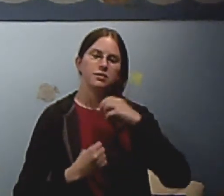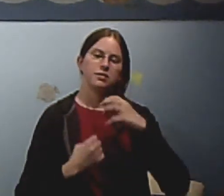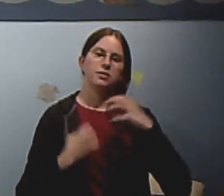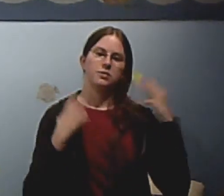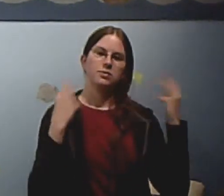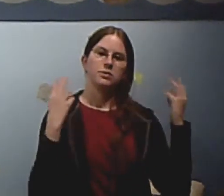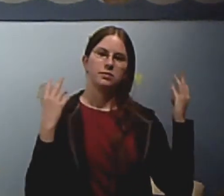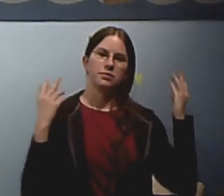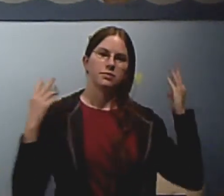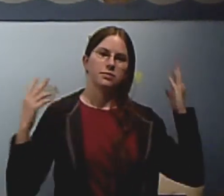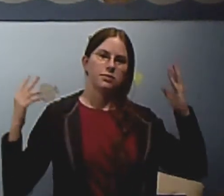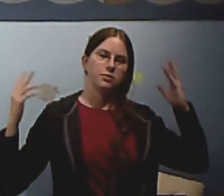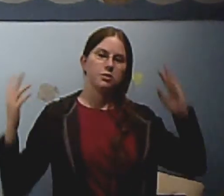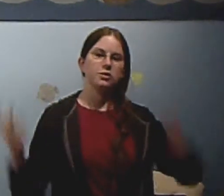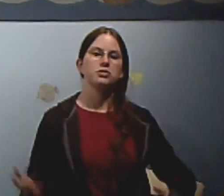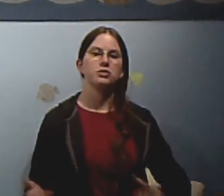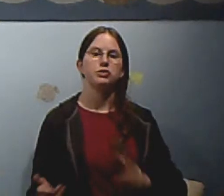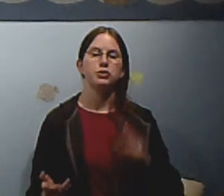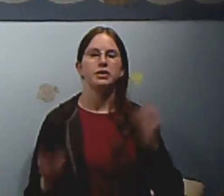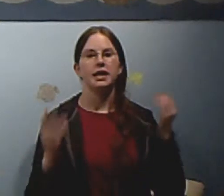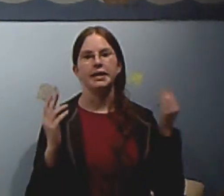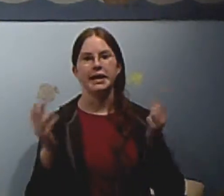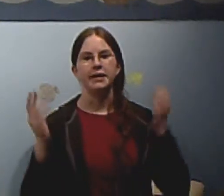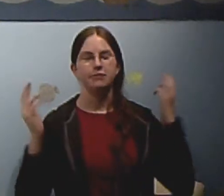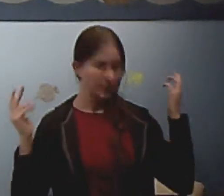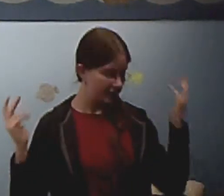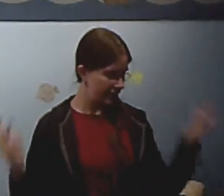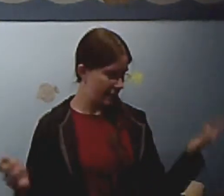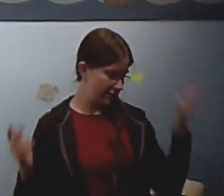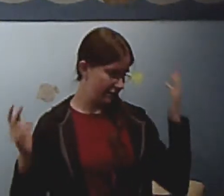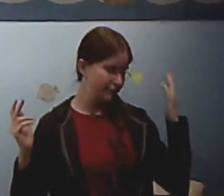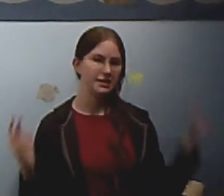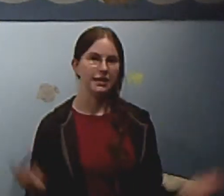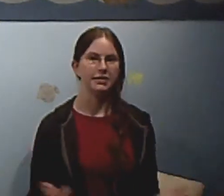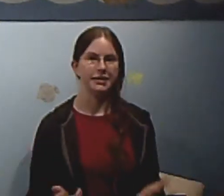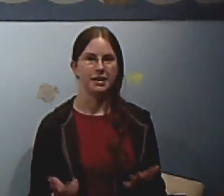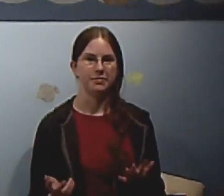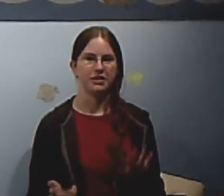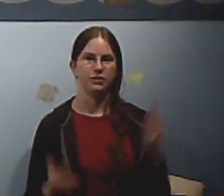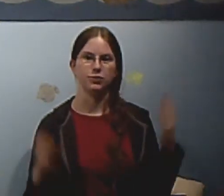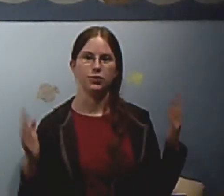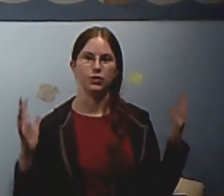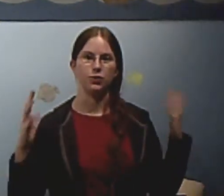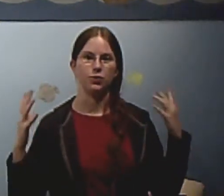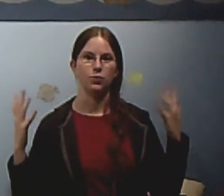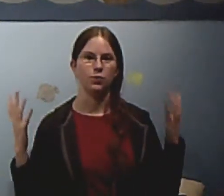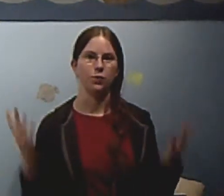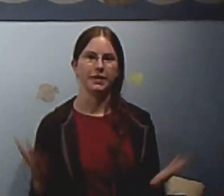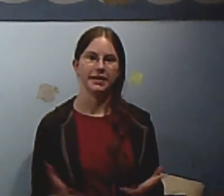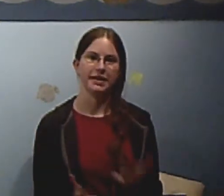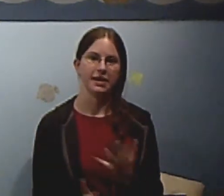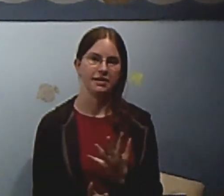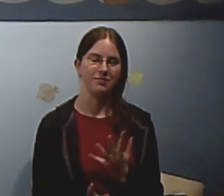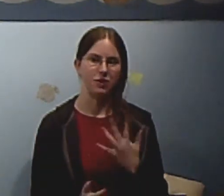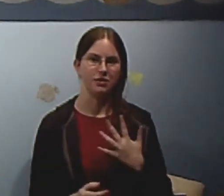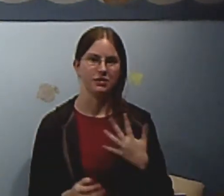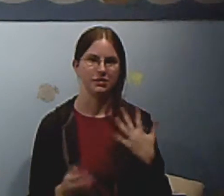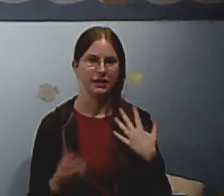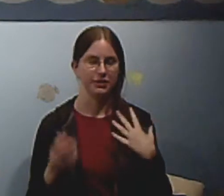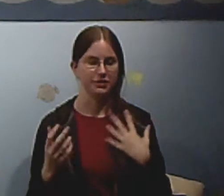So, long story short, I have a lot of Zelda games. I don't know when I got them all. I